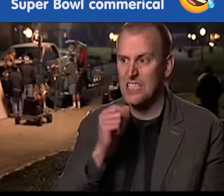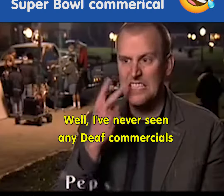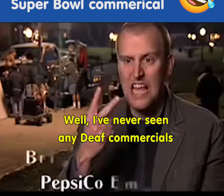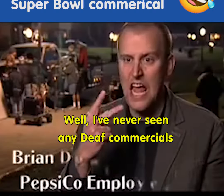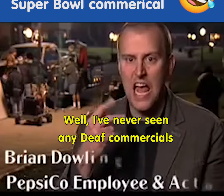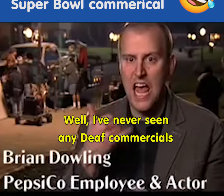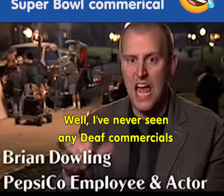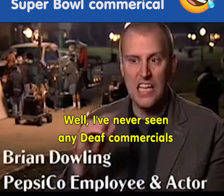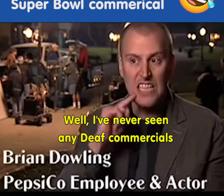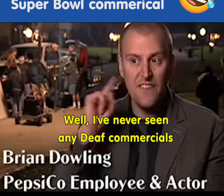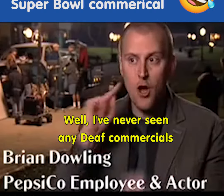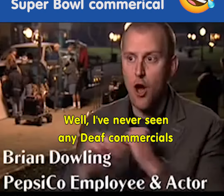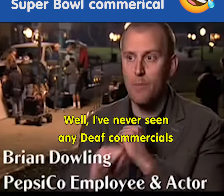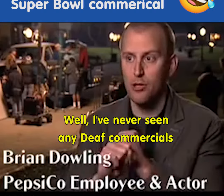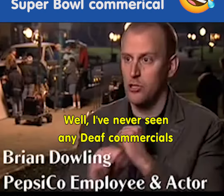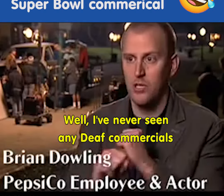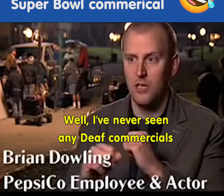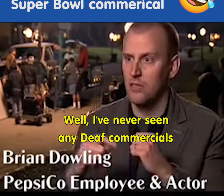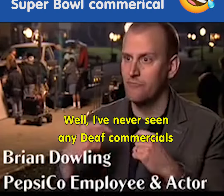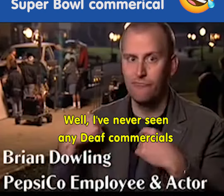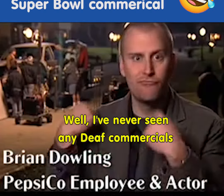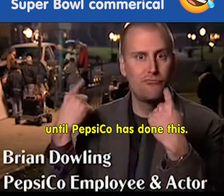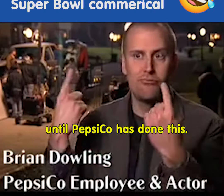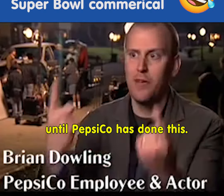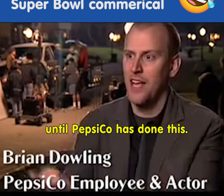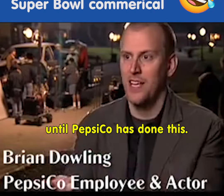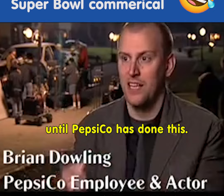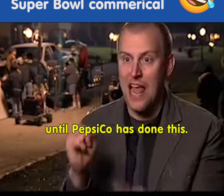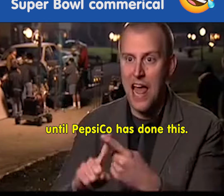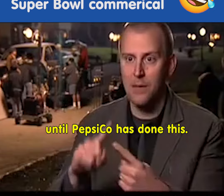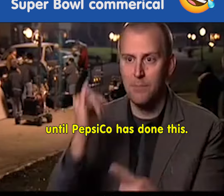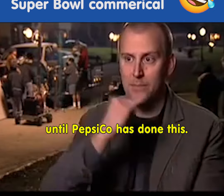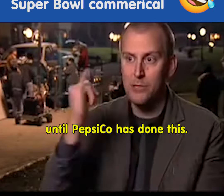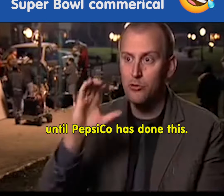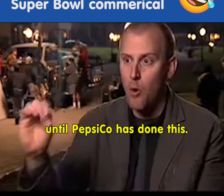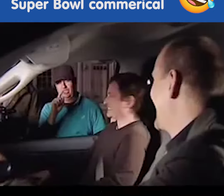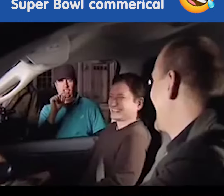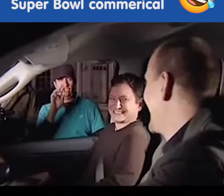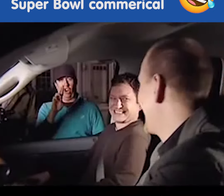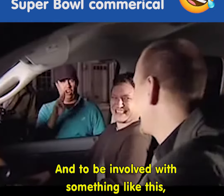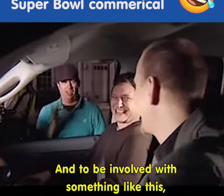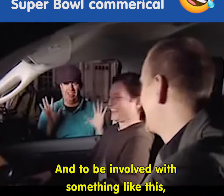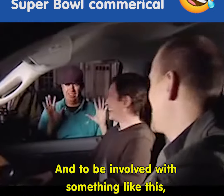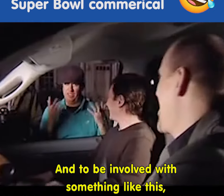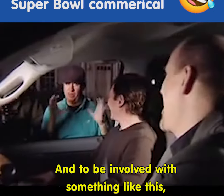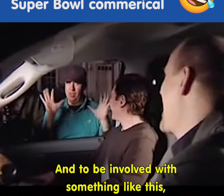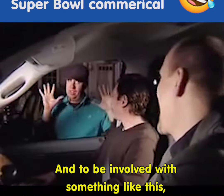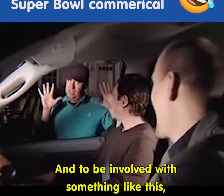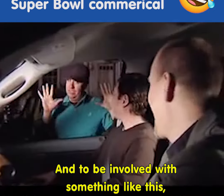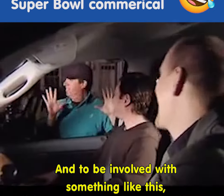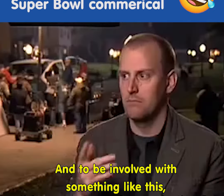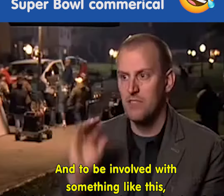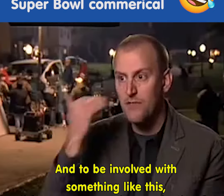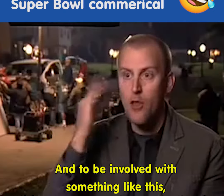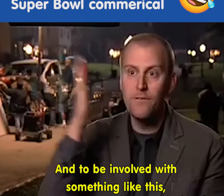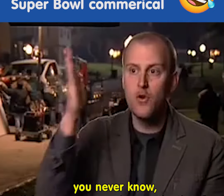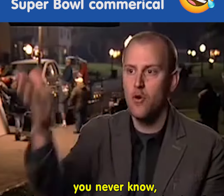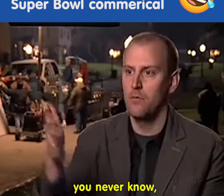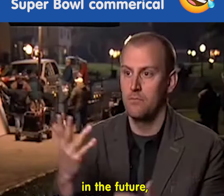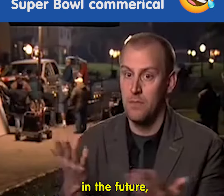Well I've never seen any deaf commercials until PepsiCo has done this and to be involved with something like this. You never know